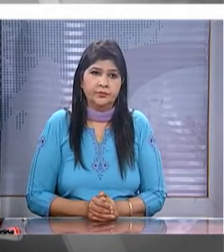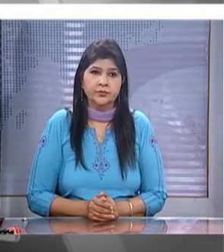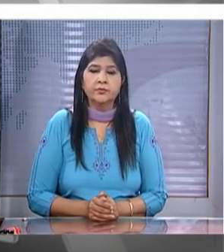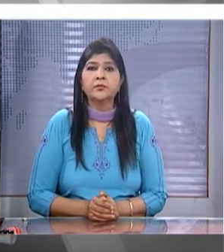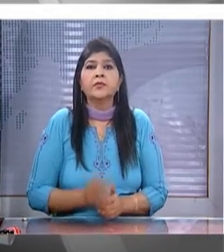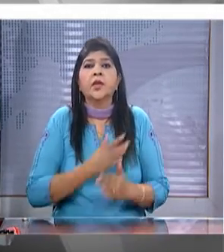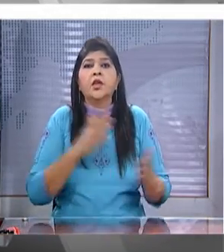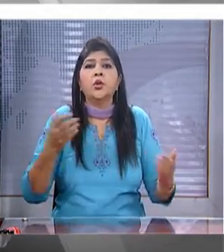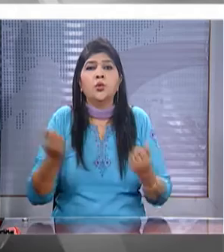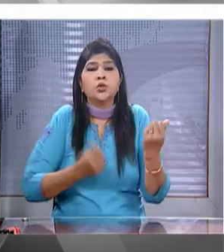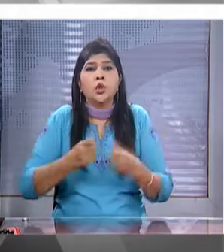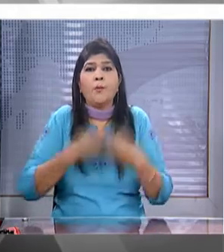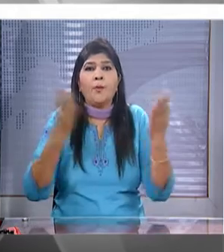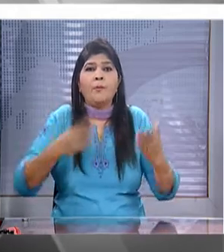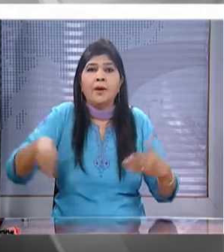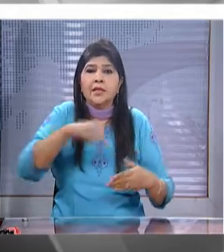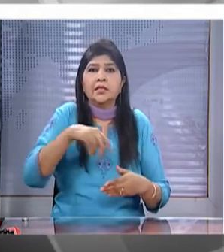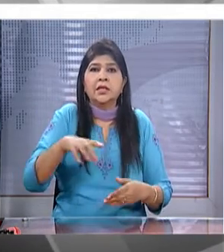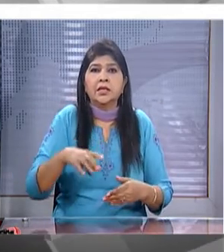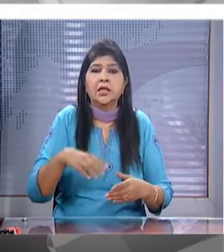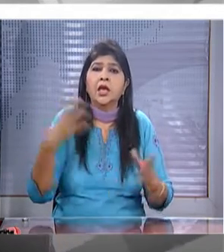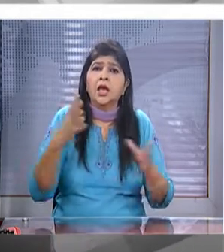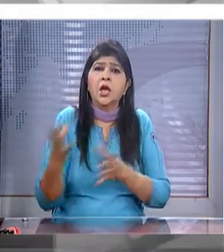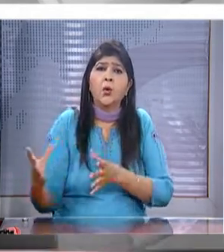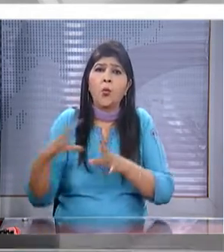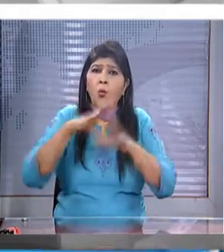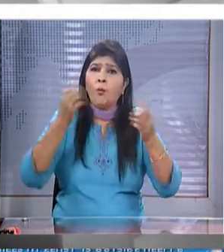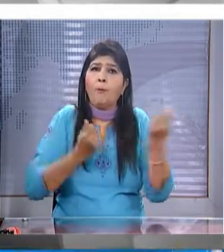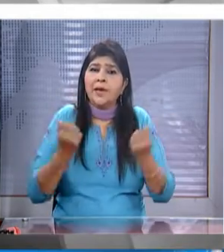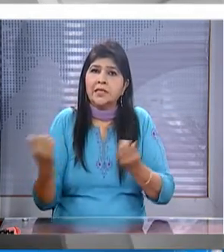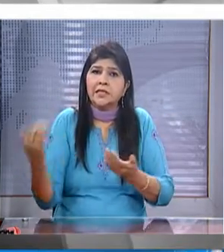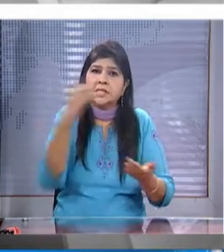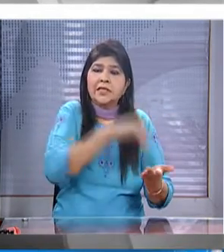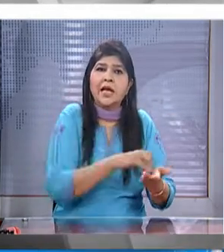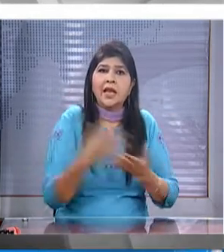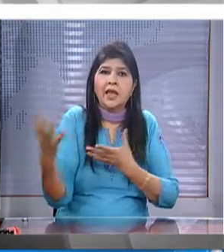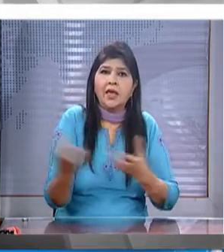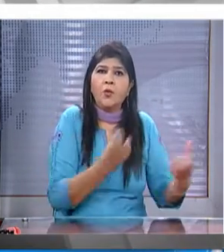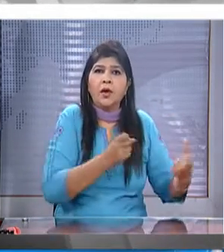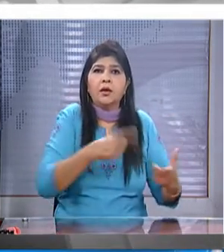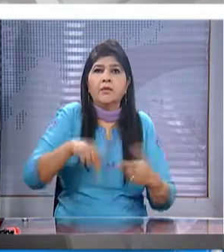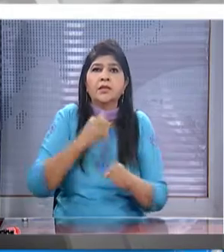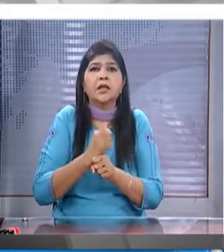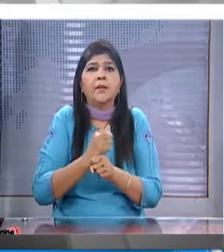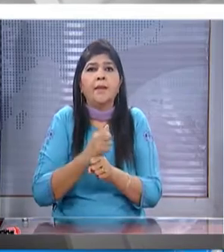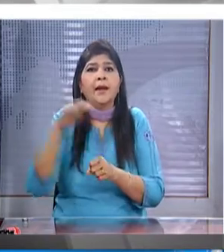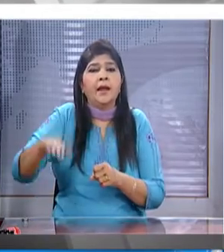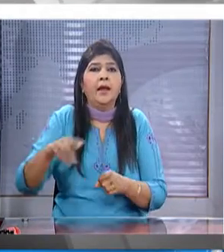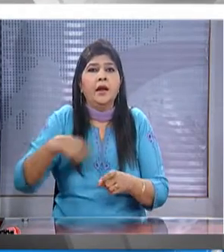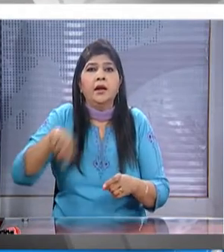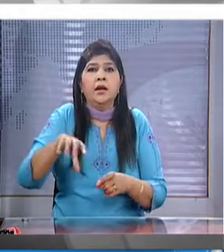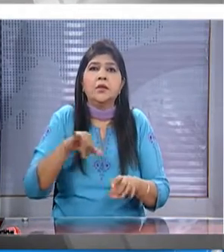a huge car bomb blasted a convoy of coaches carrying evacuees from besieged government-held towns in syria